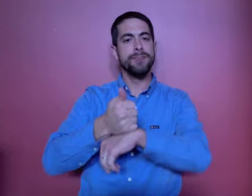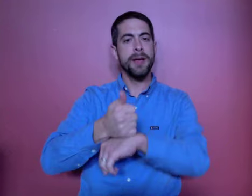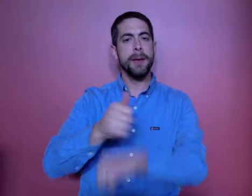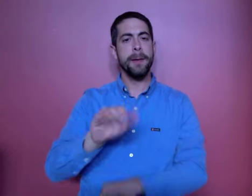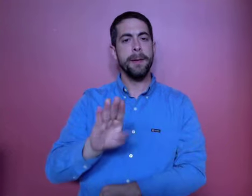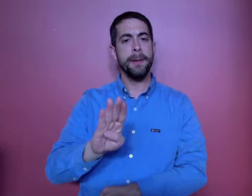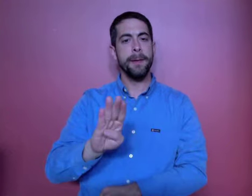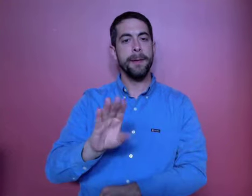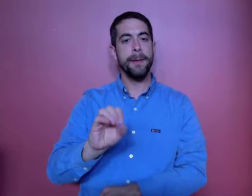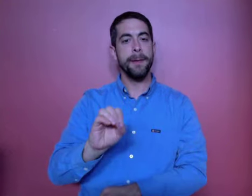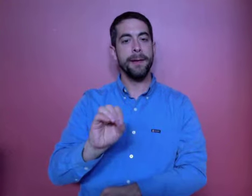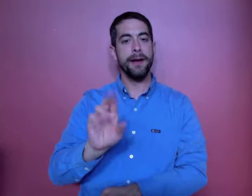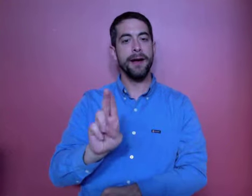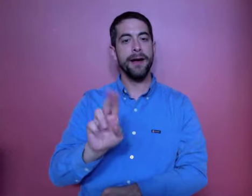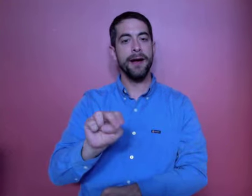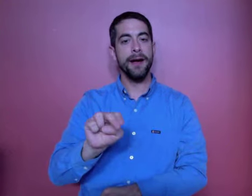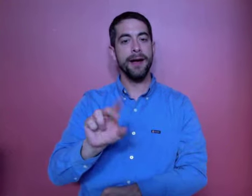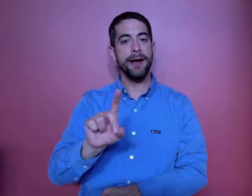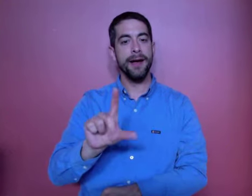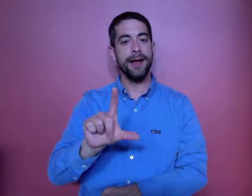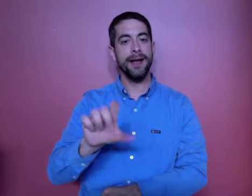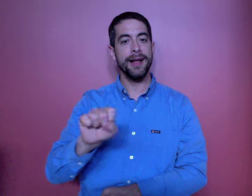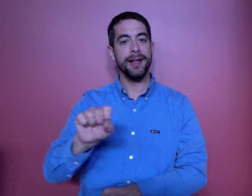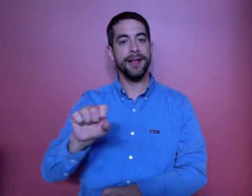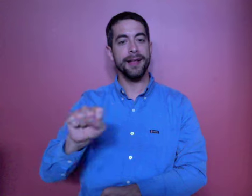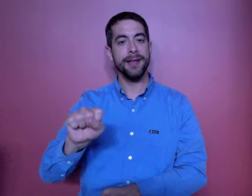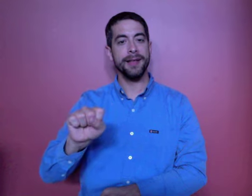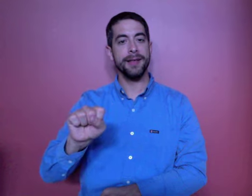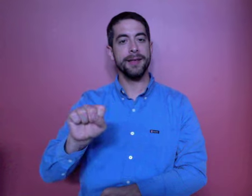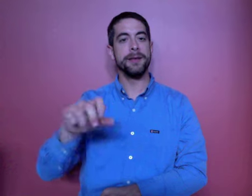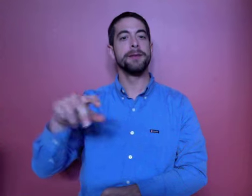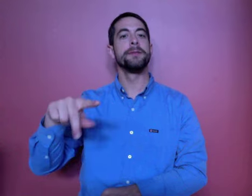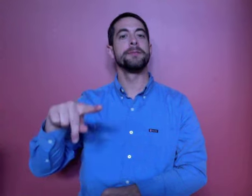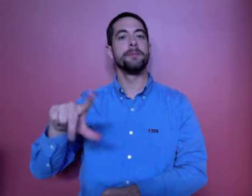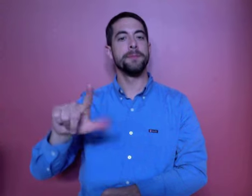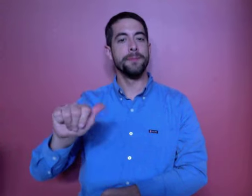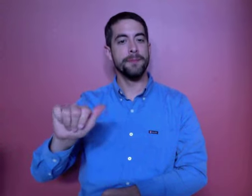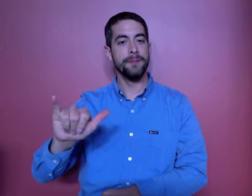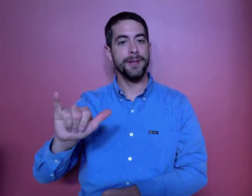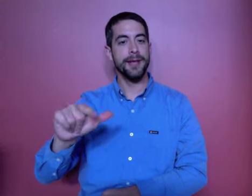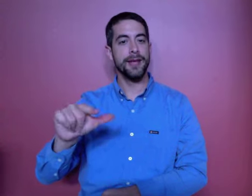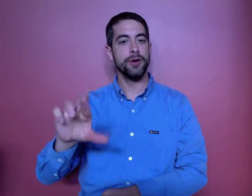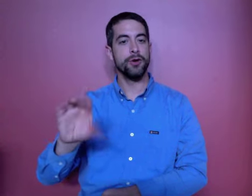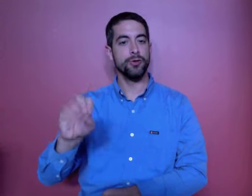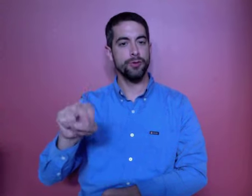what is a boundless playground you ask